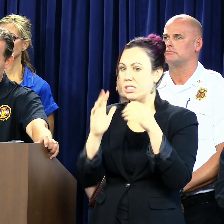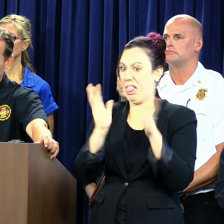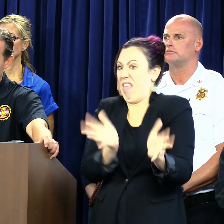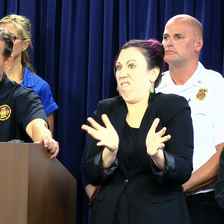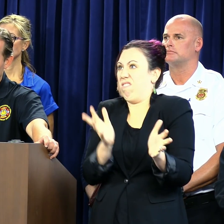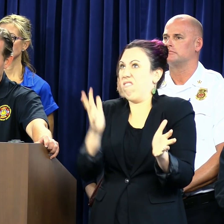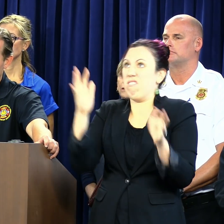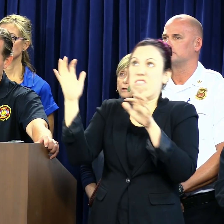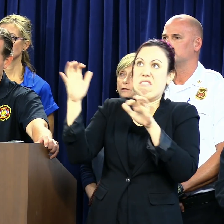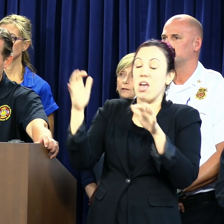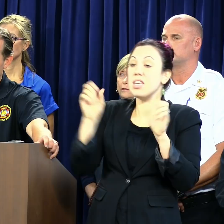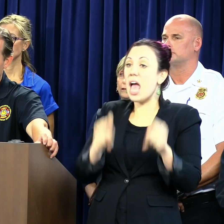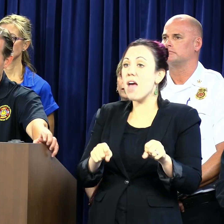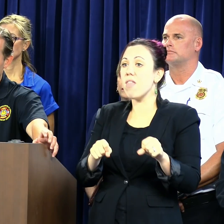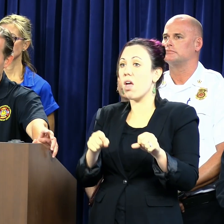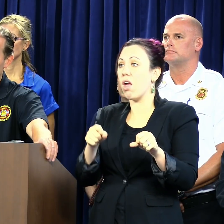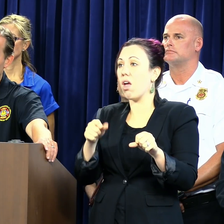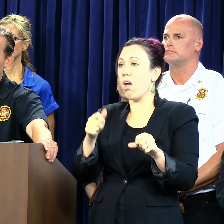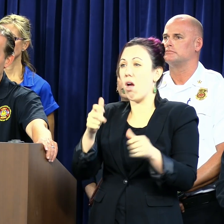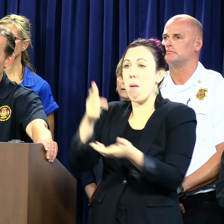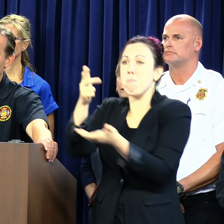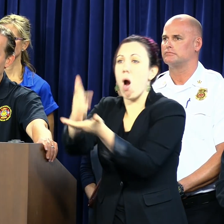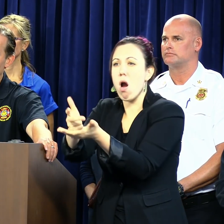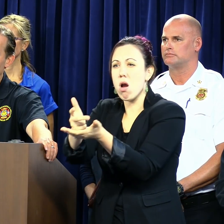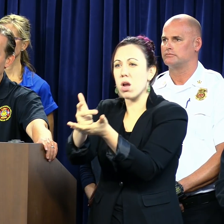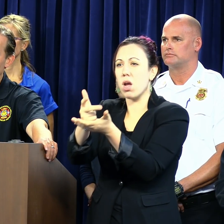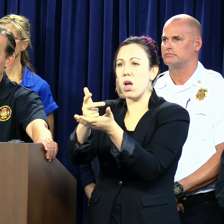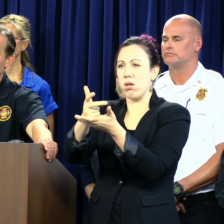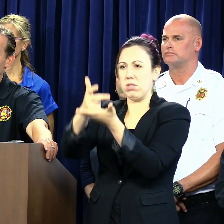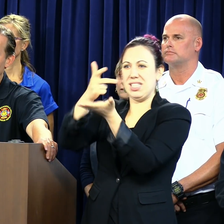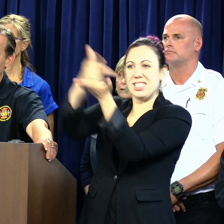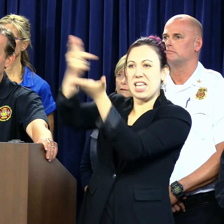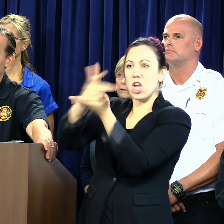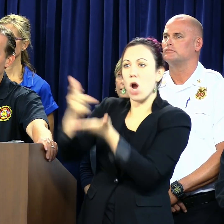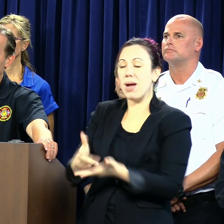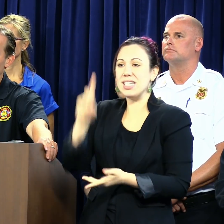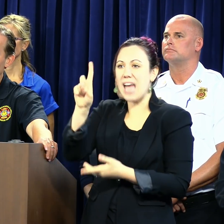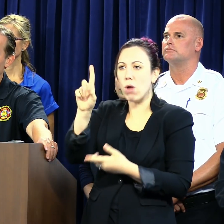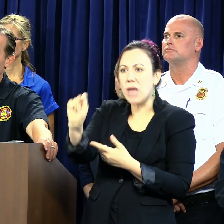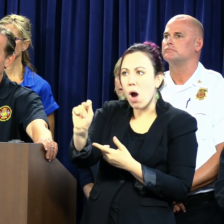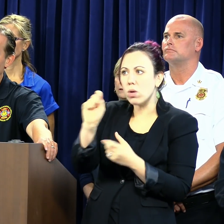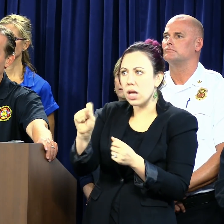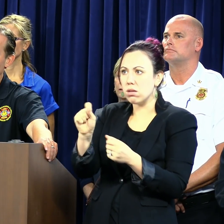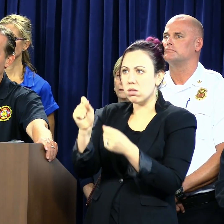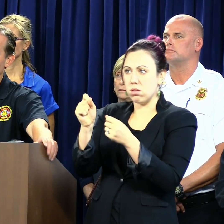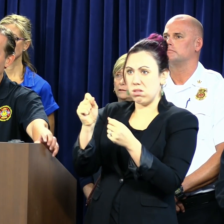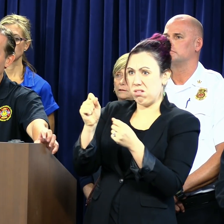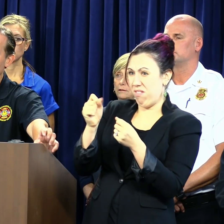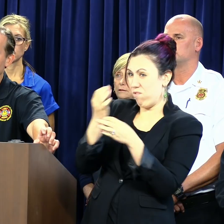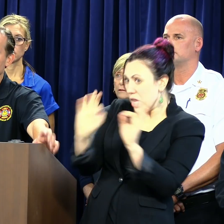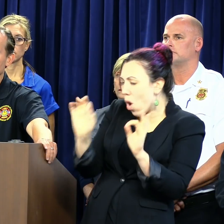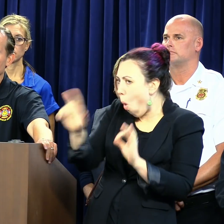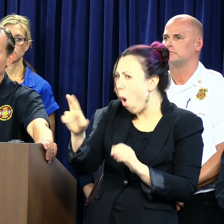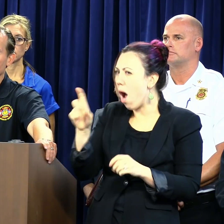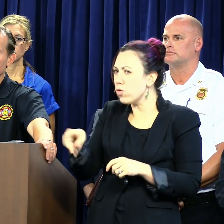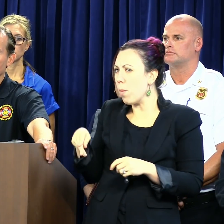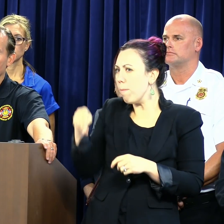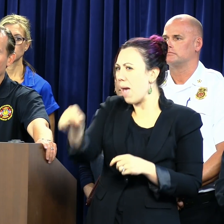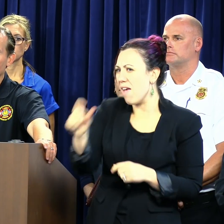are they able to park their cars in city parking garages downtown? And if so, will that be free, or will they have to be free?